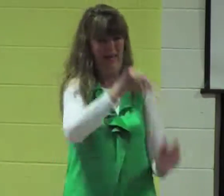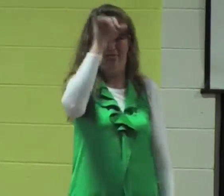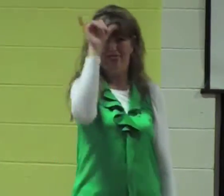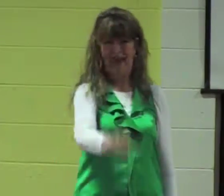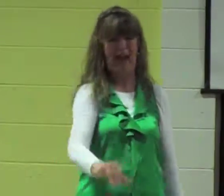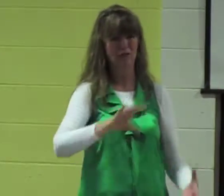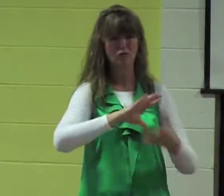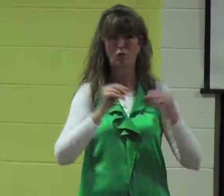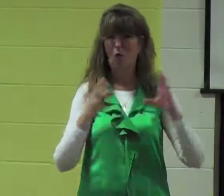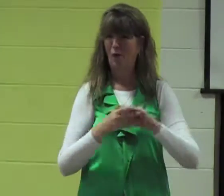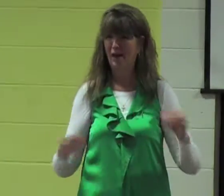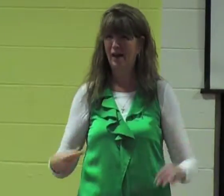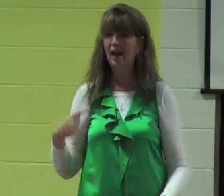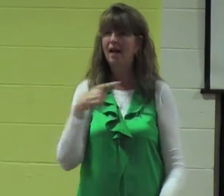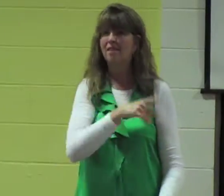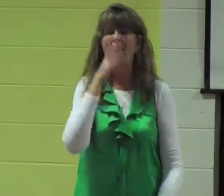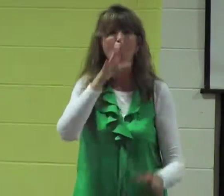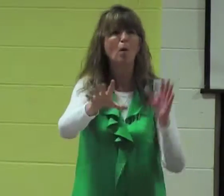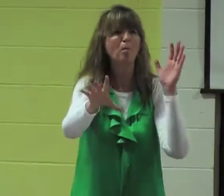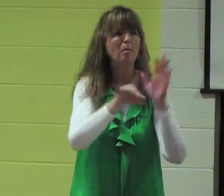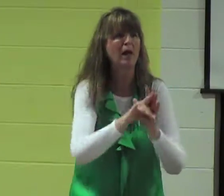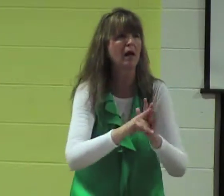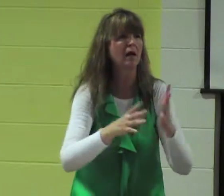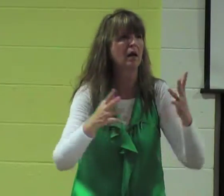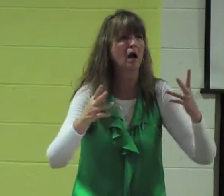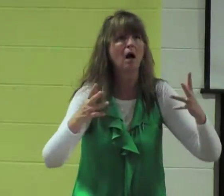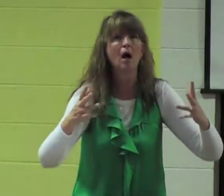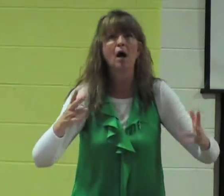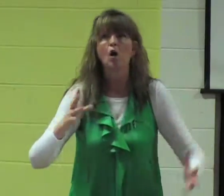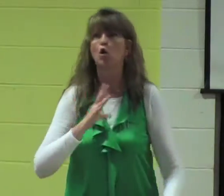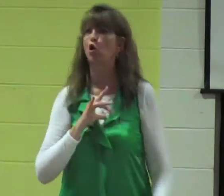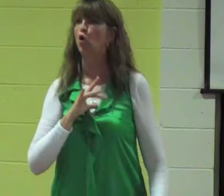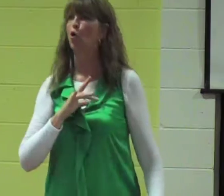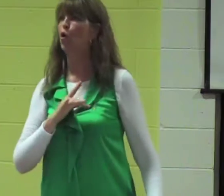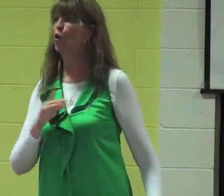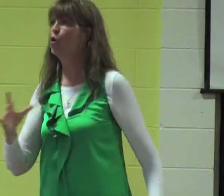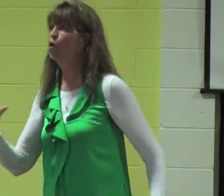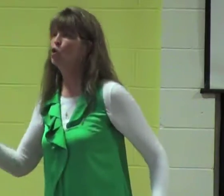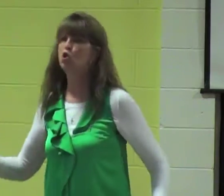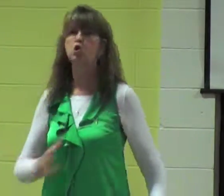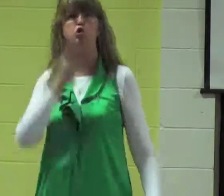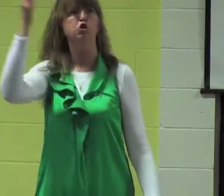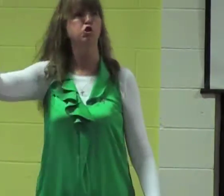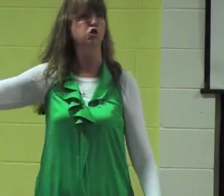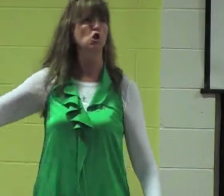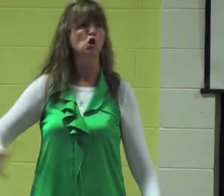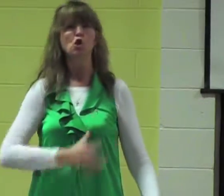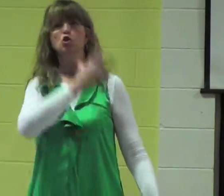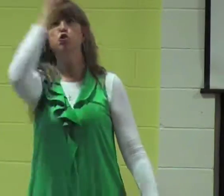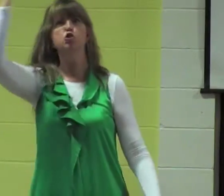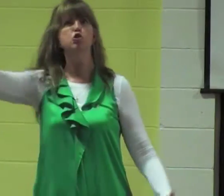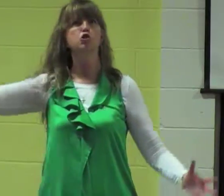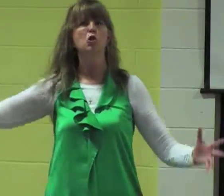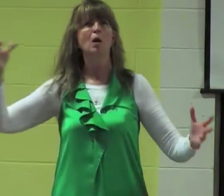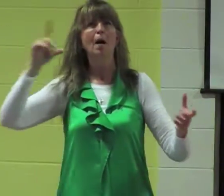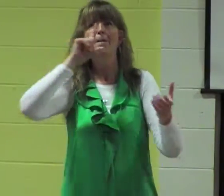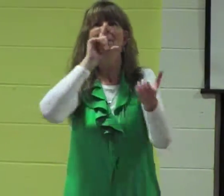if somebody really made up that story if it's a human story they would have not made up that story they would have made us something cool really